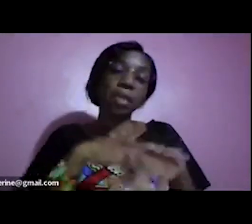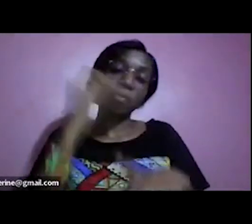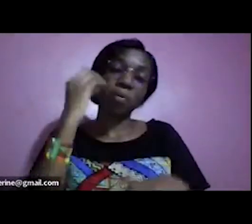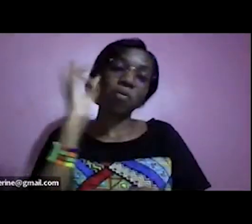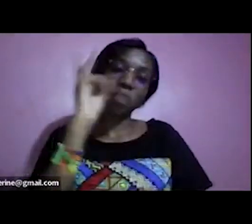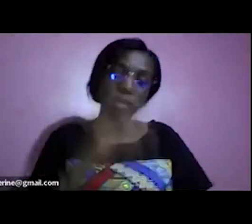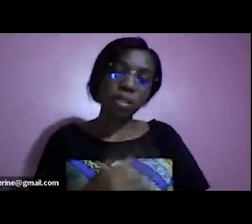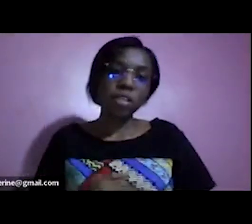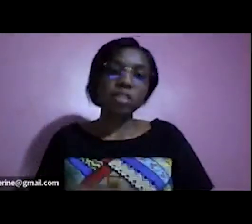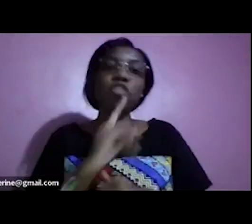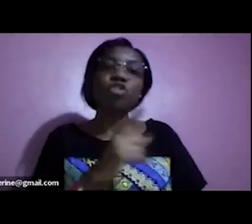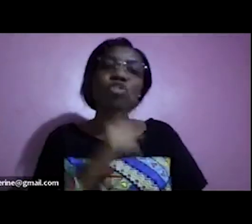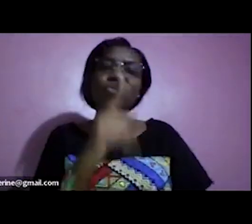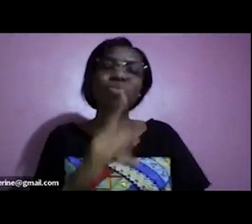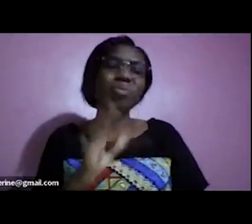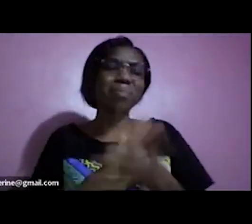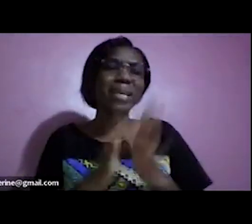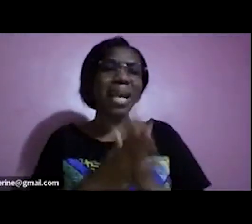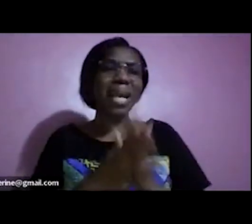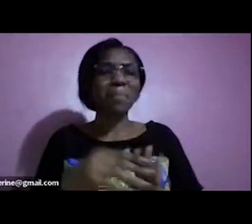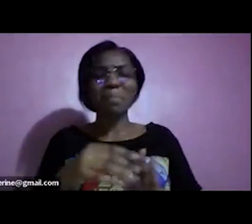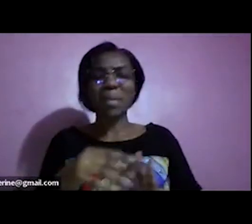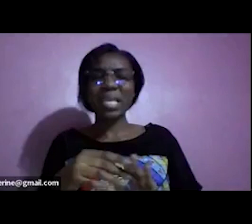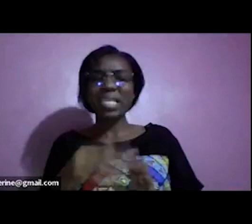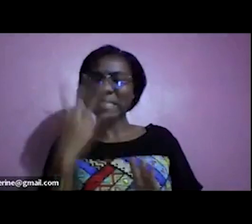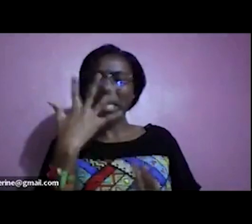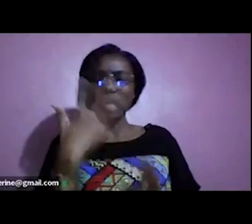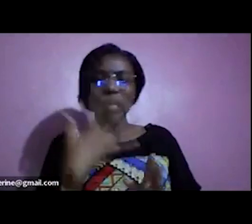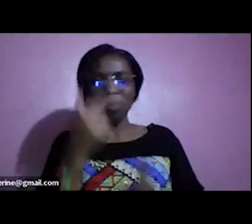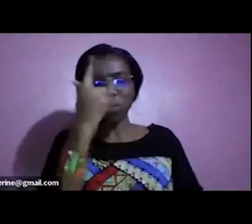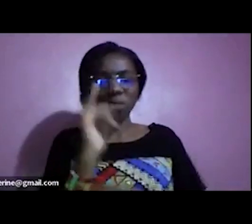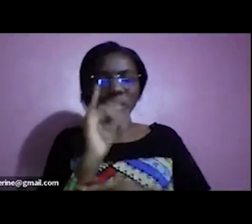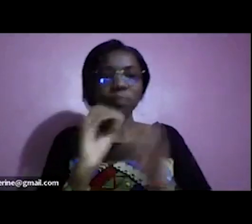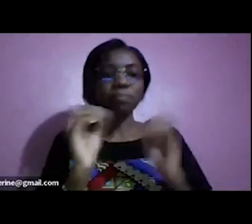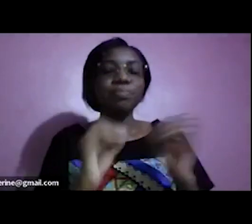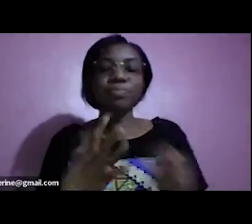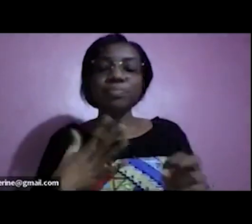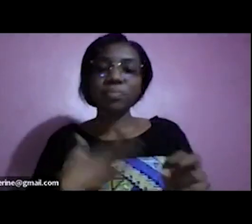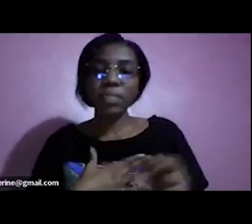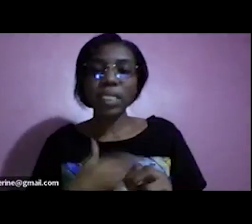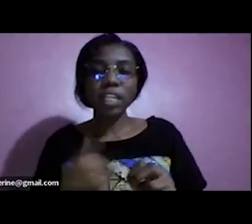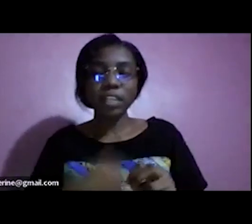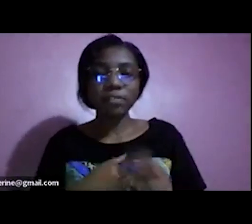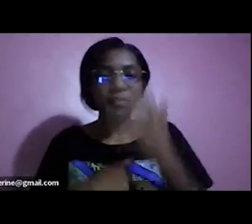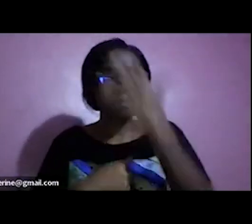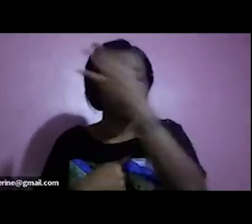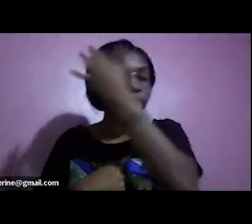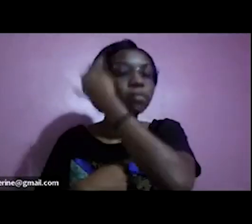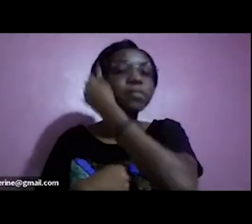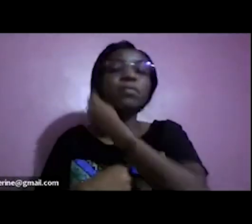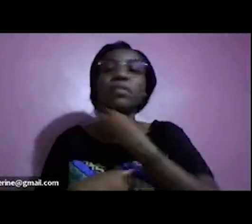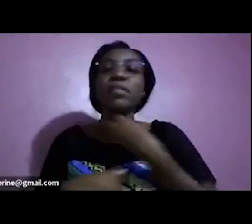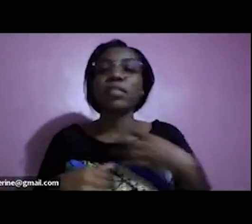get in too guilted just take a stand and don't get guilted i have i have one of the things a radical and i hope my